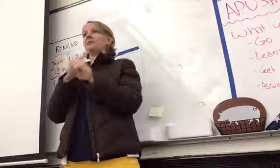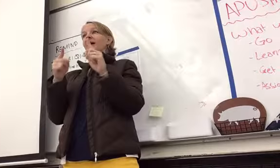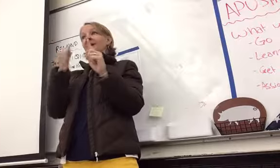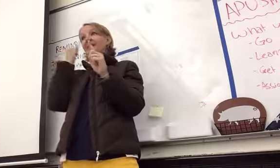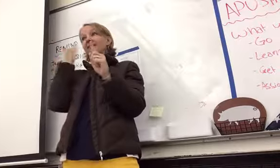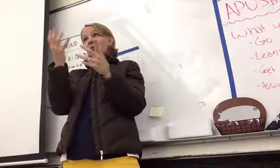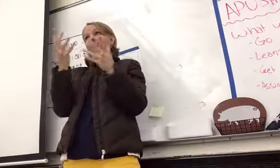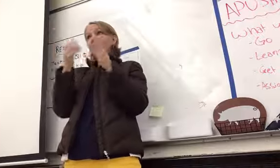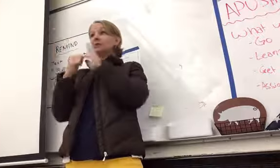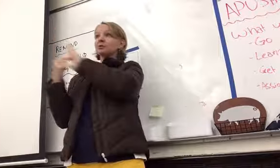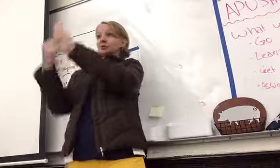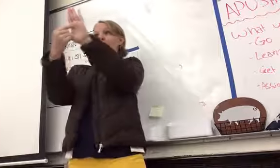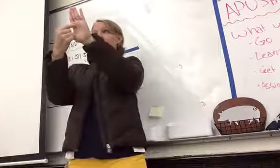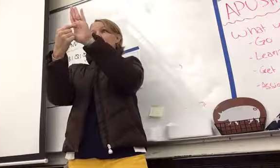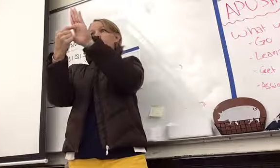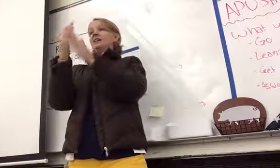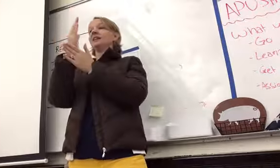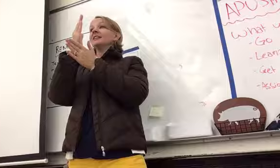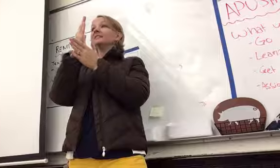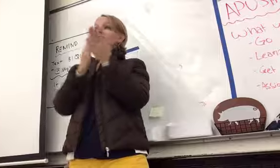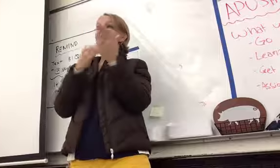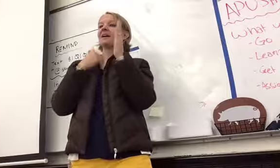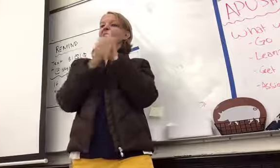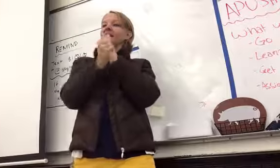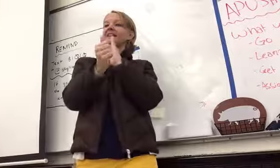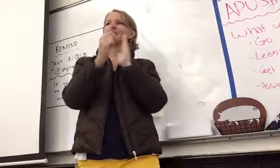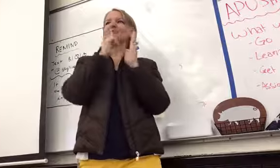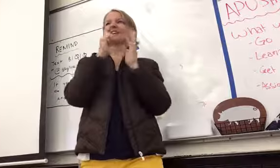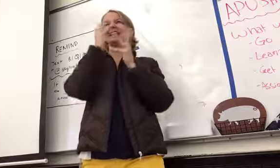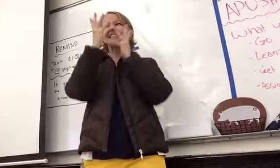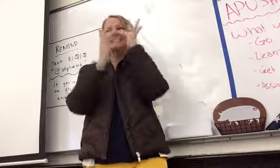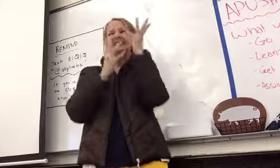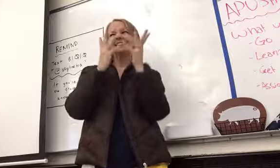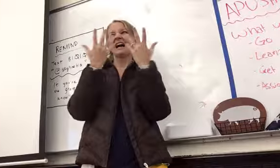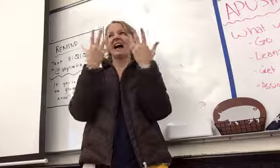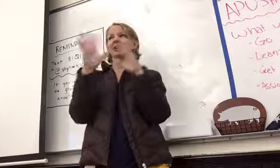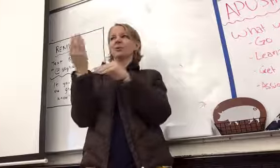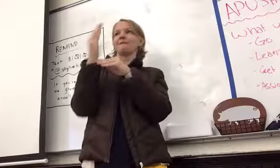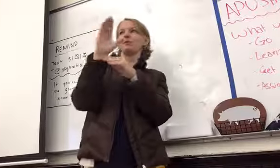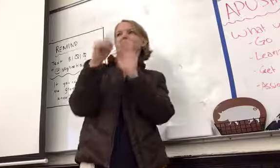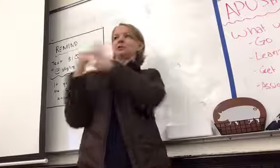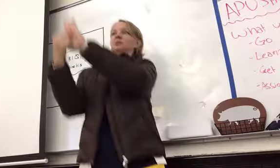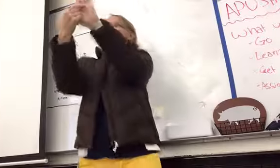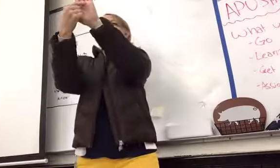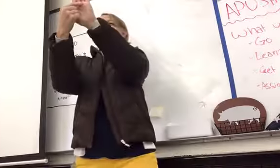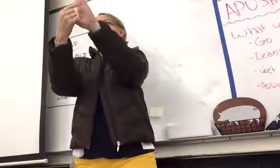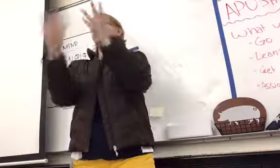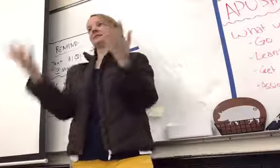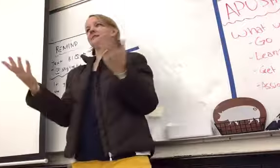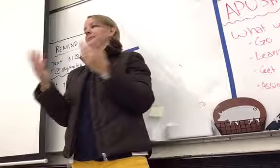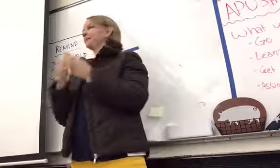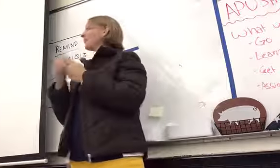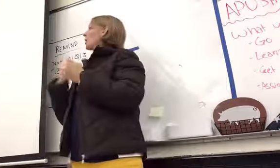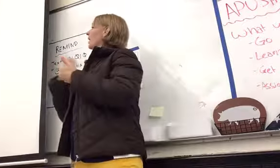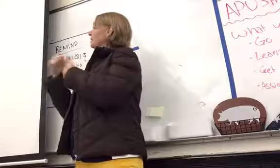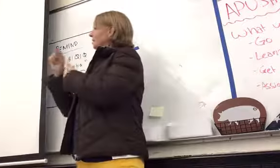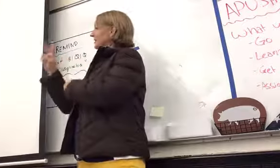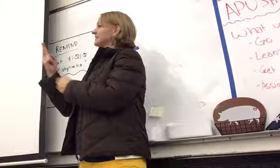your talents that you are really shy about, and I don't want to have to force you to present it. Oh, and I remember now the second thing I need you to write down.